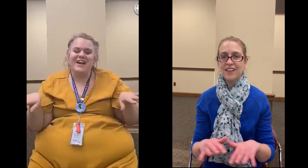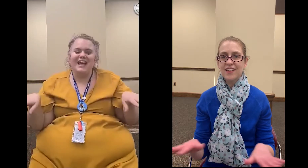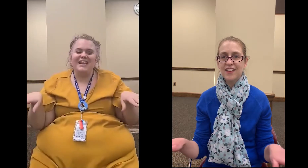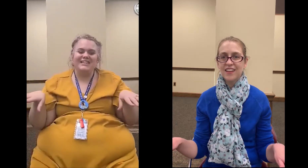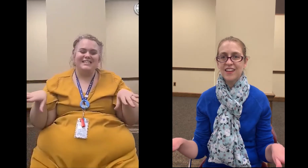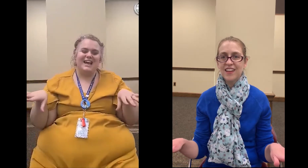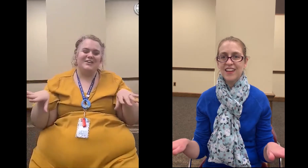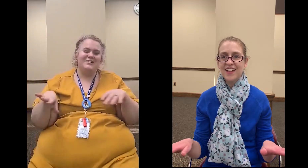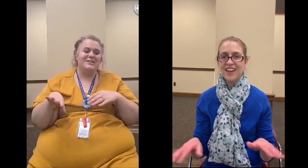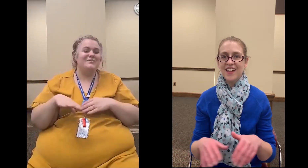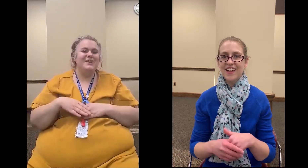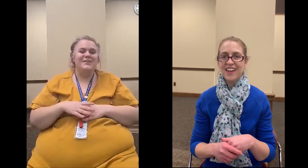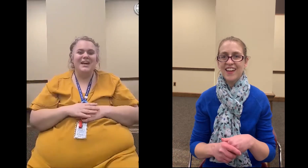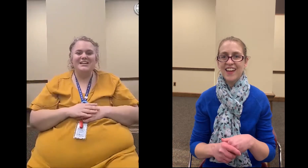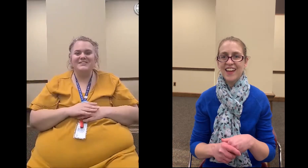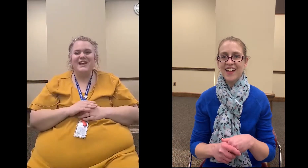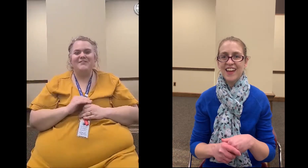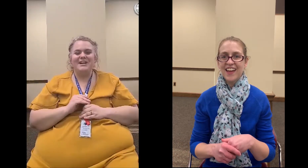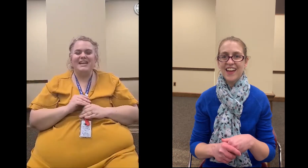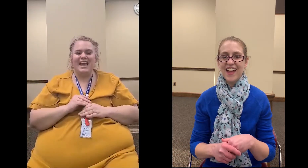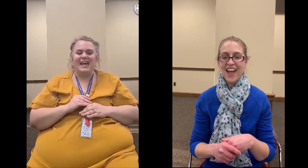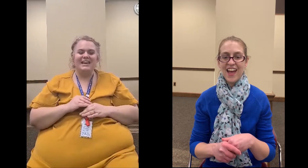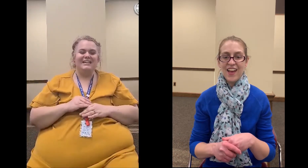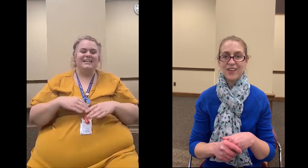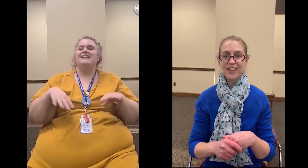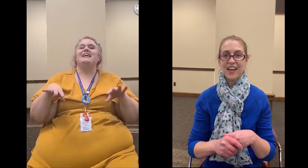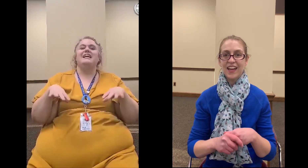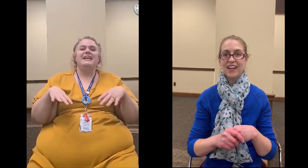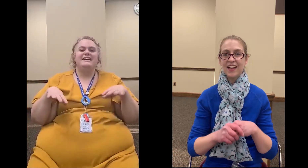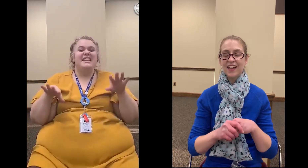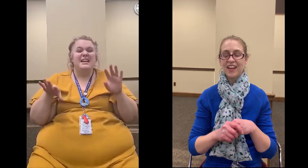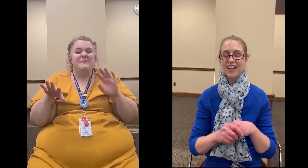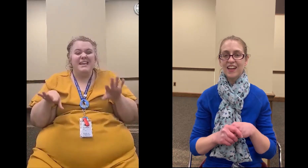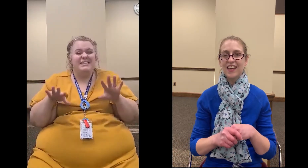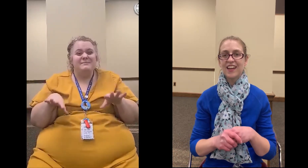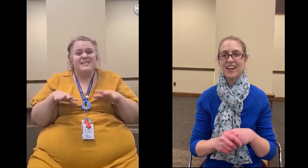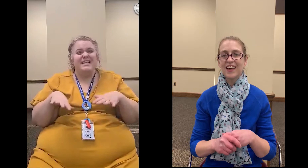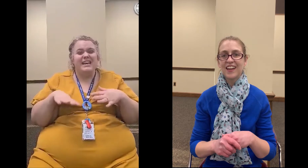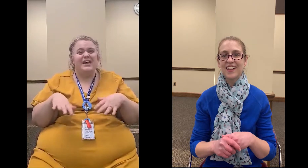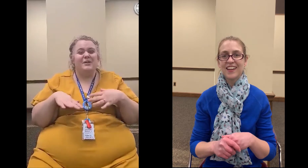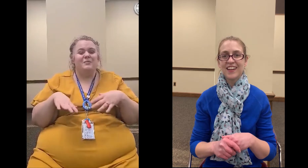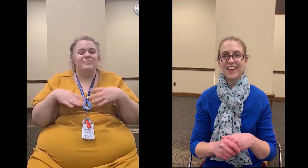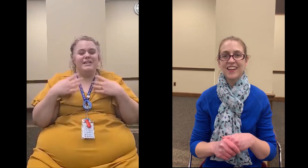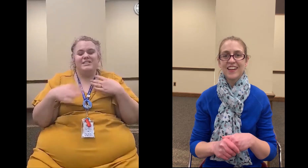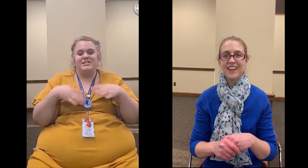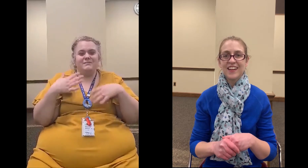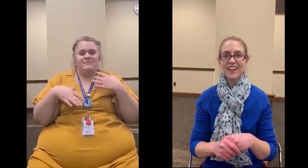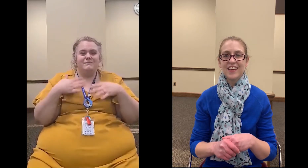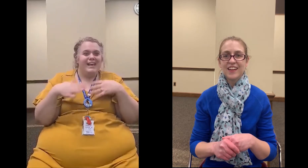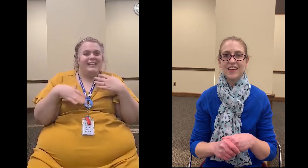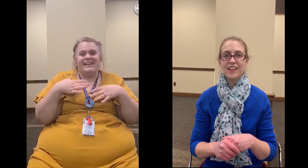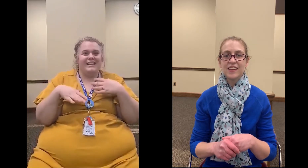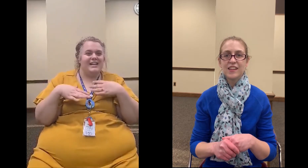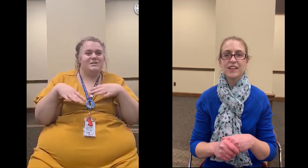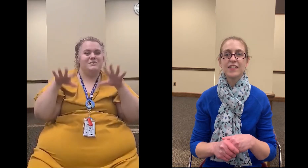a sound we can go ahead and do that one again and like i said it may seem silly but it's just making the connection between